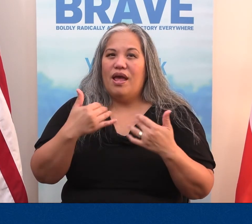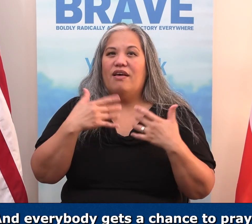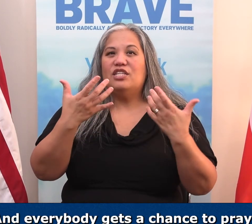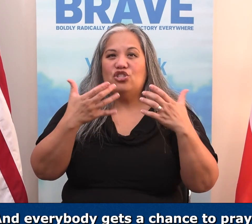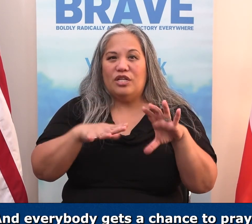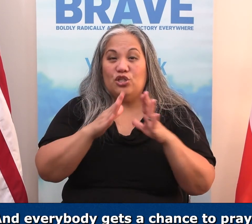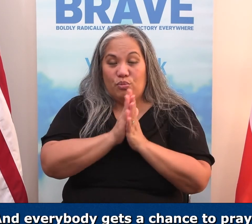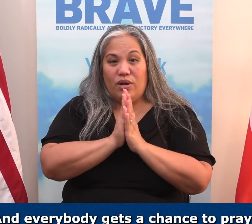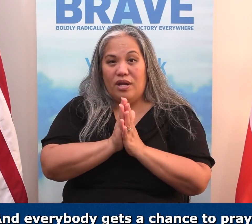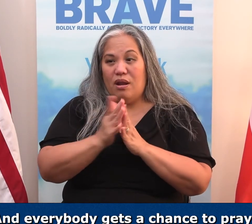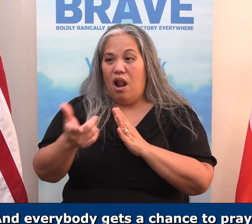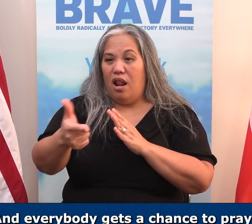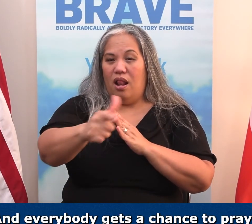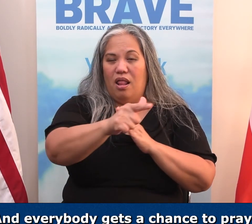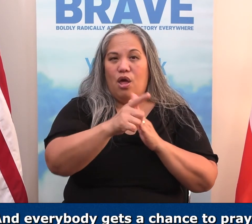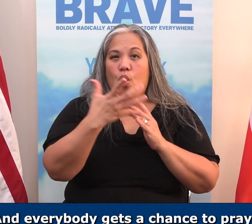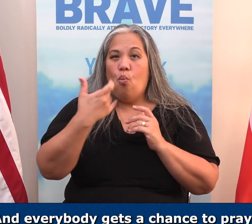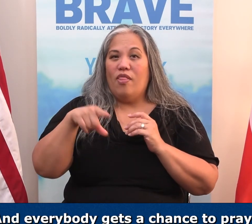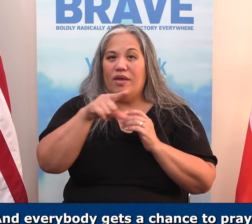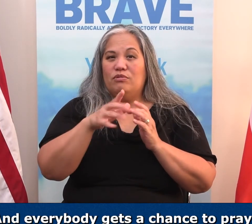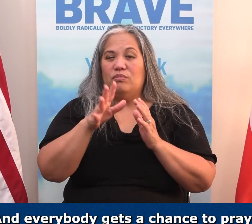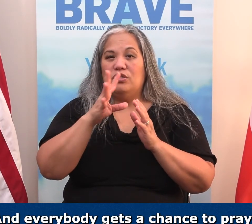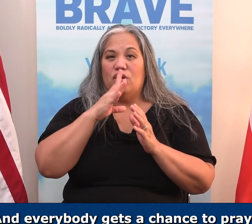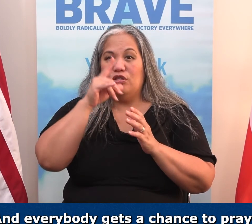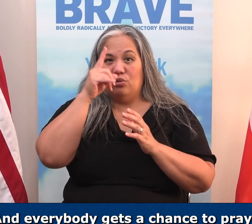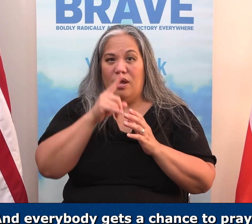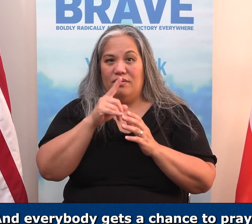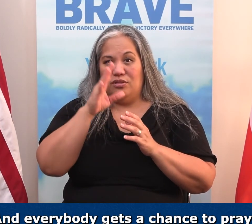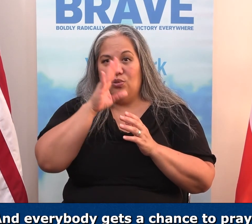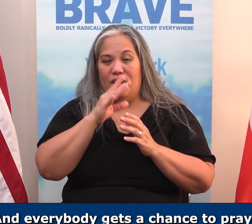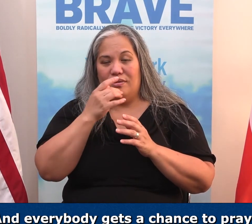And everybody gets a chance to pray because you want them to be talking to God.